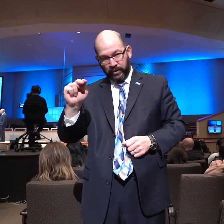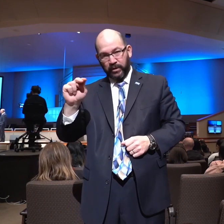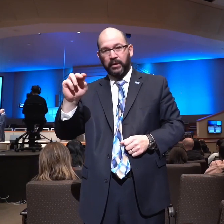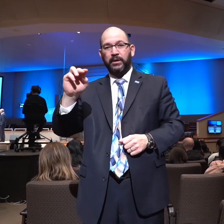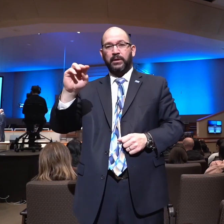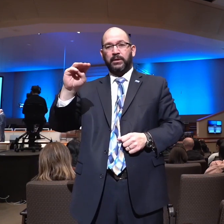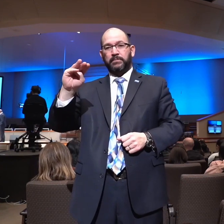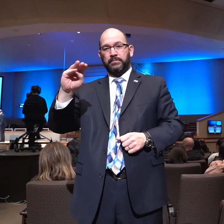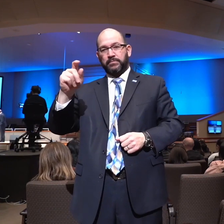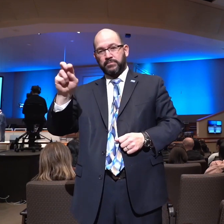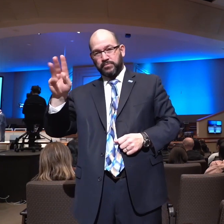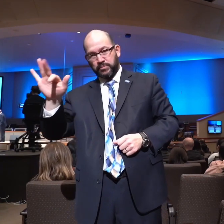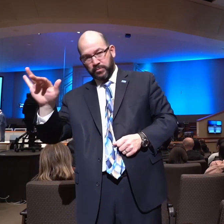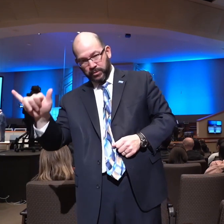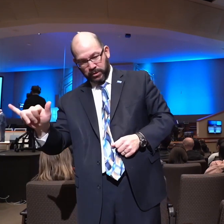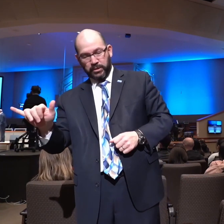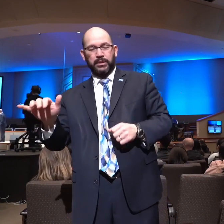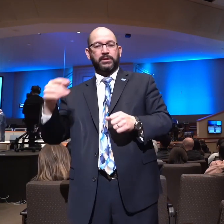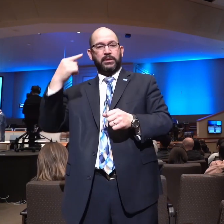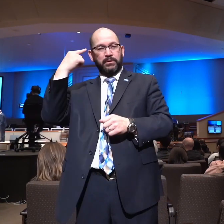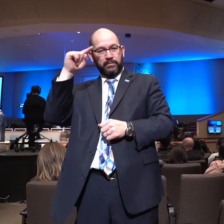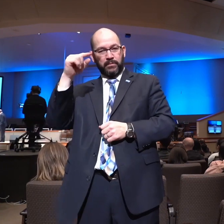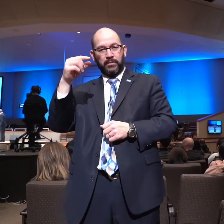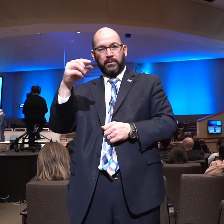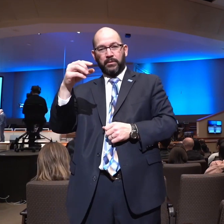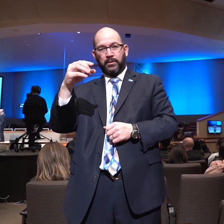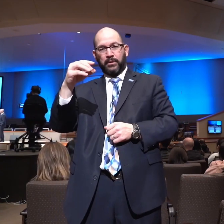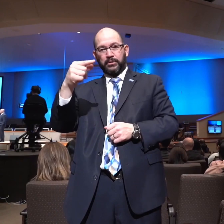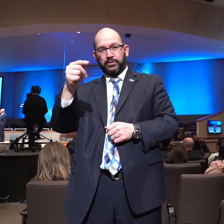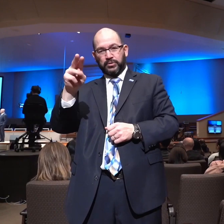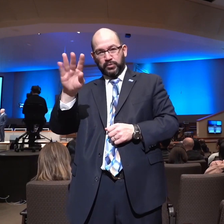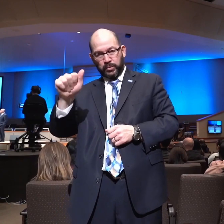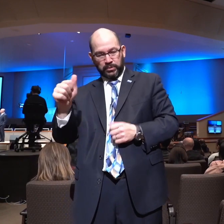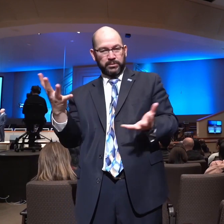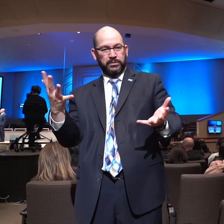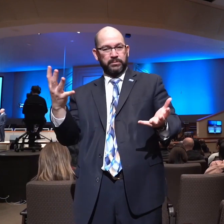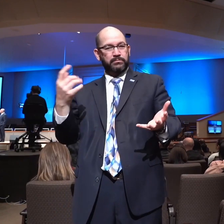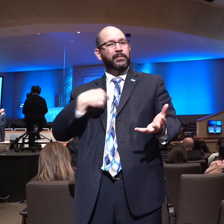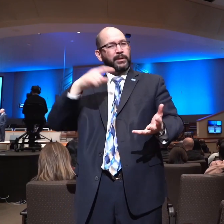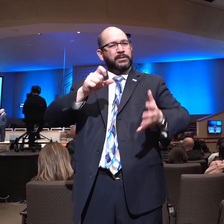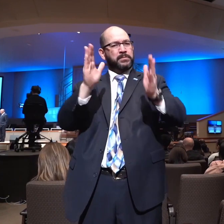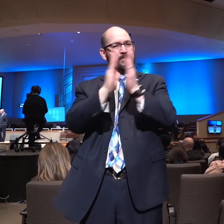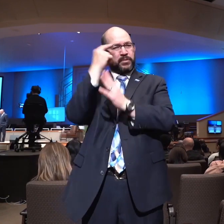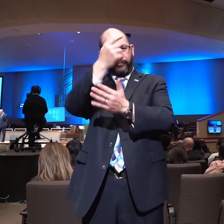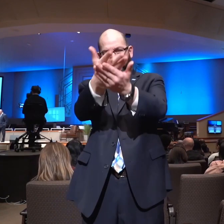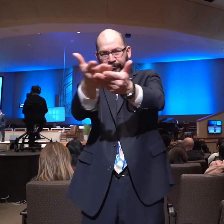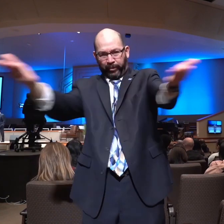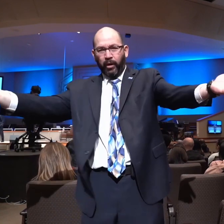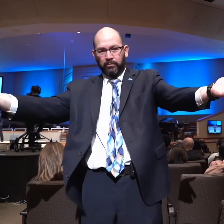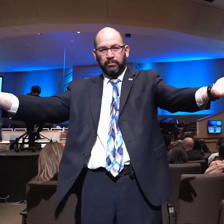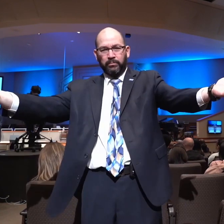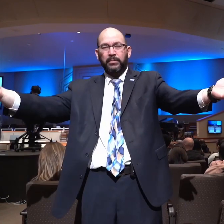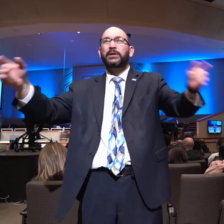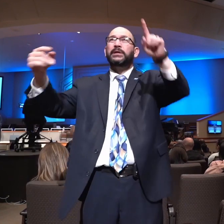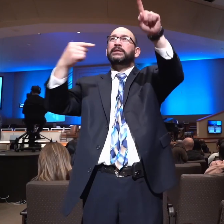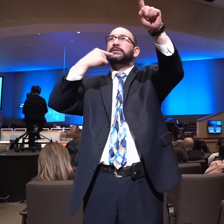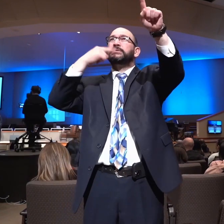can intercessory pray here in intercession from Lancaster for them no matter where they are. The Bible says we're to pray for all men.